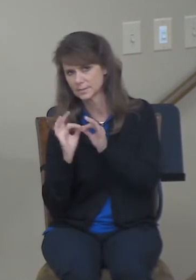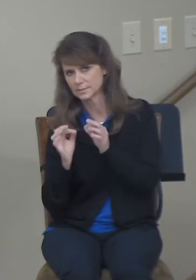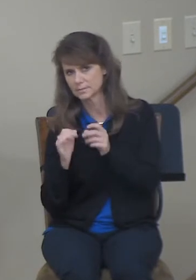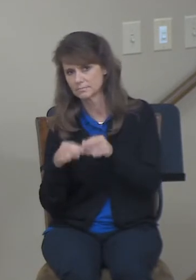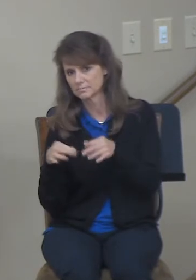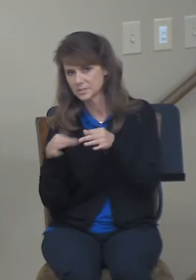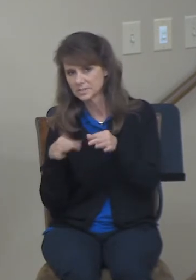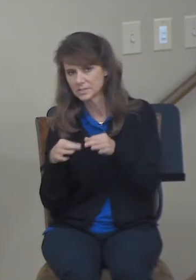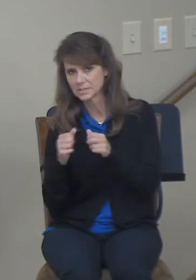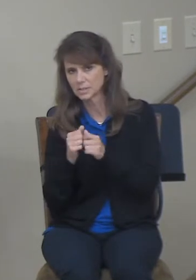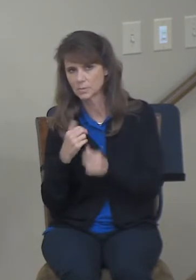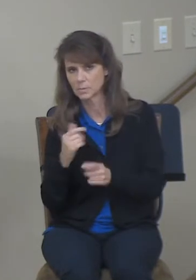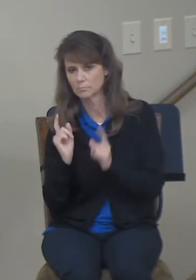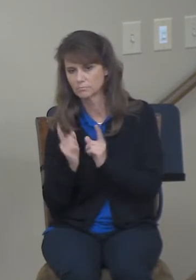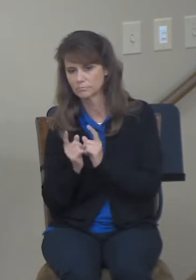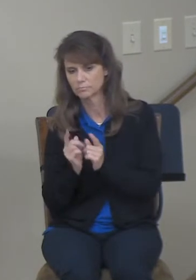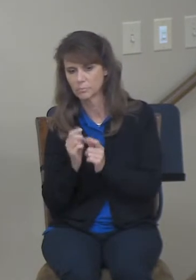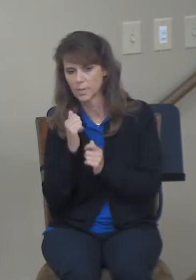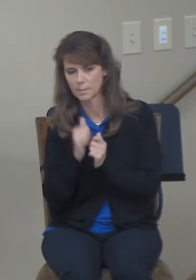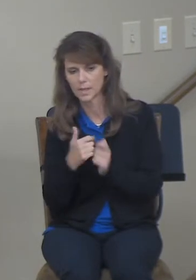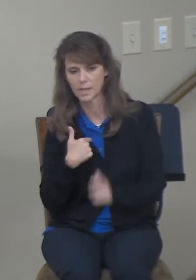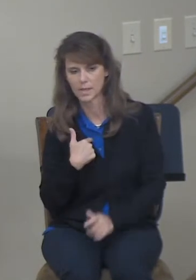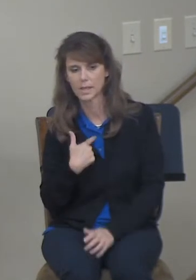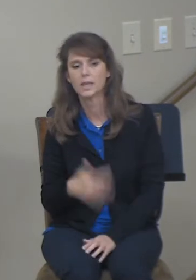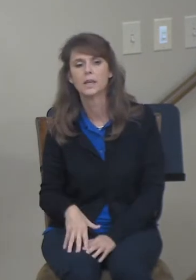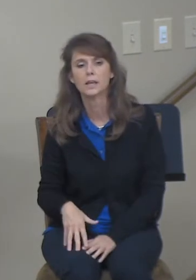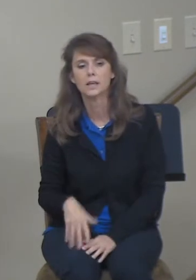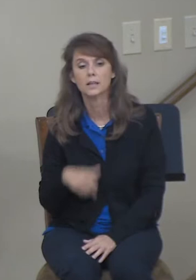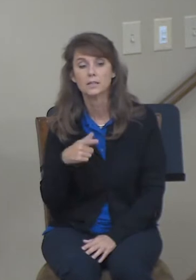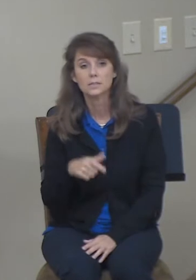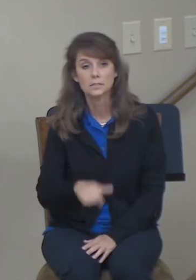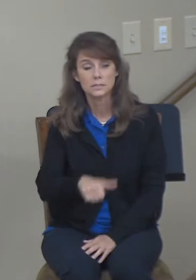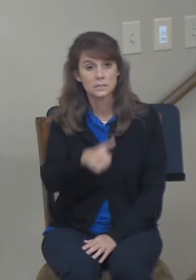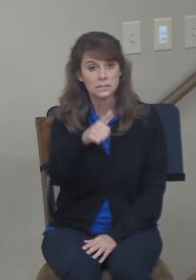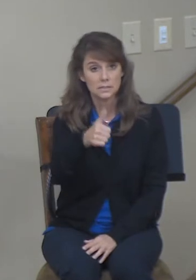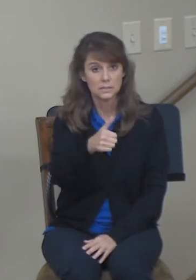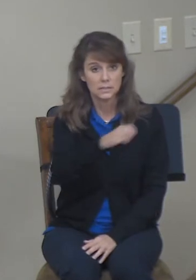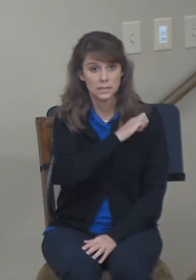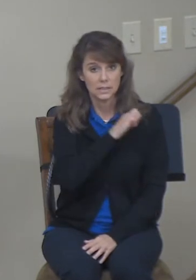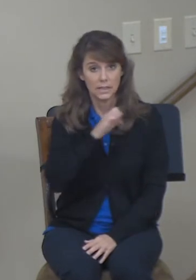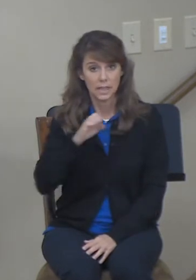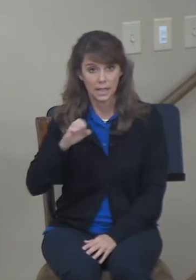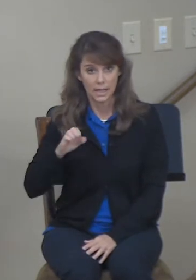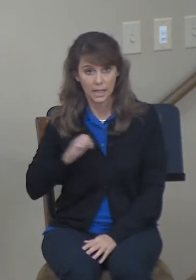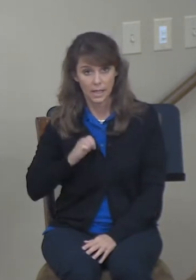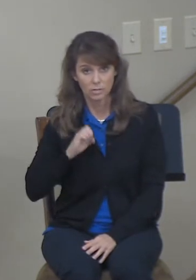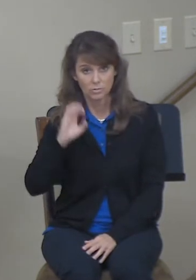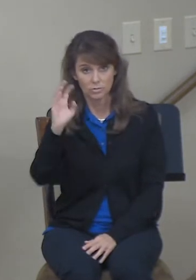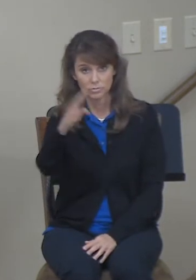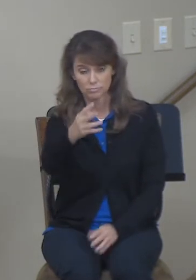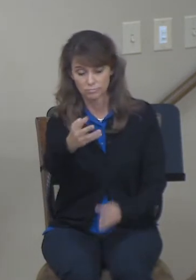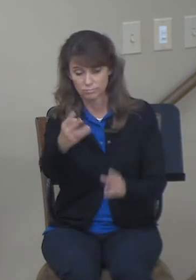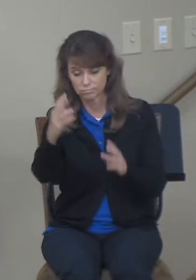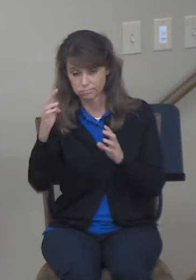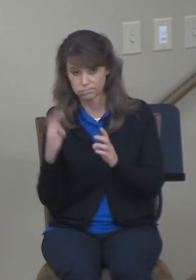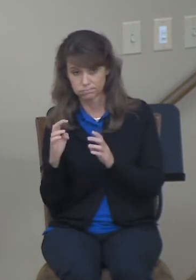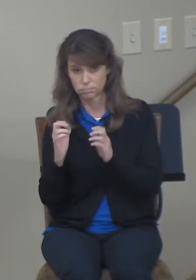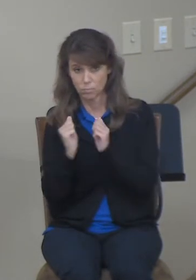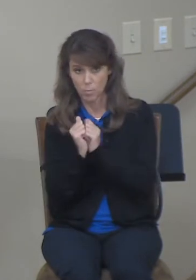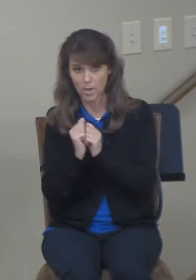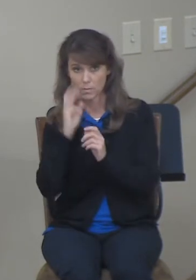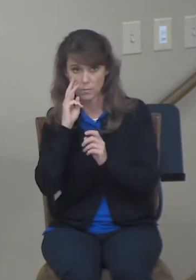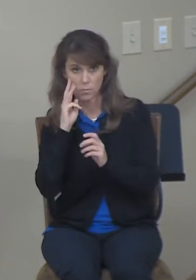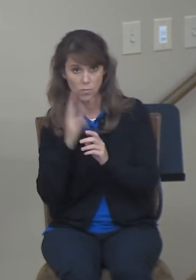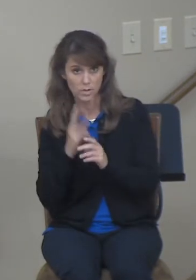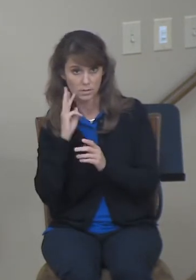inquired and took 10 elders, men of the elders of the city as witnesses to this. And he says, you need